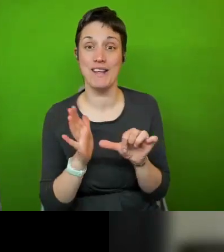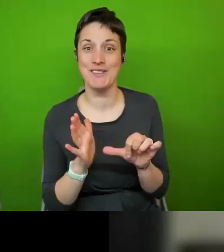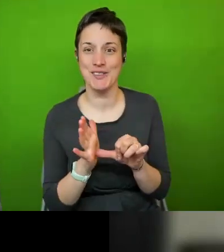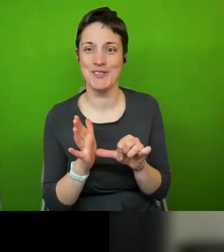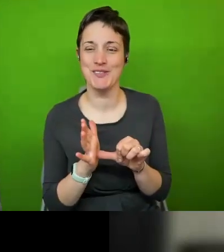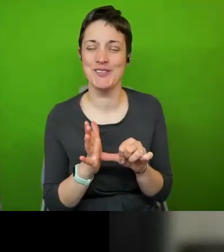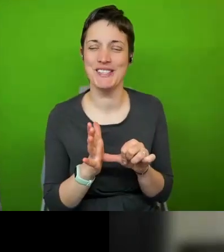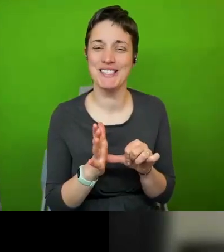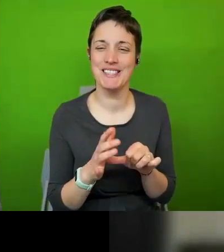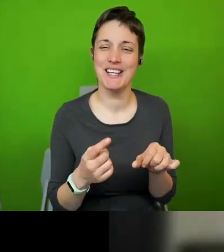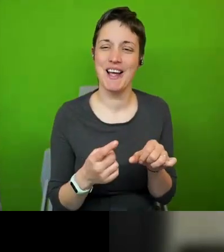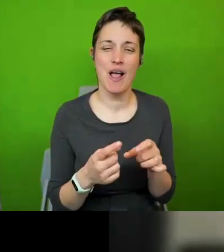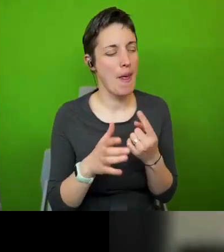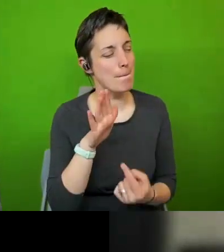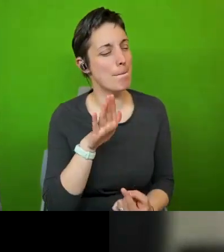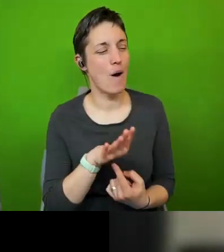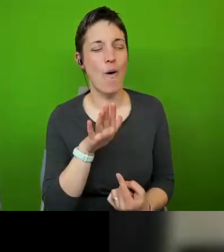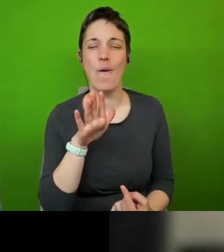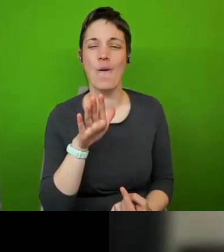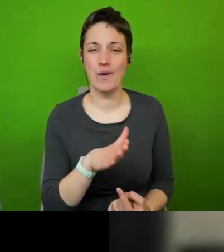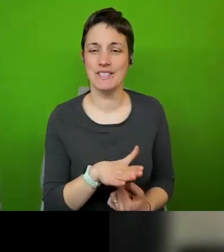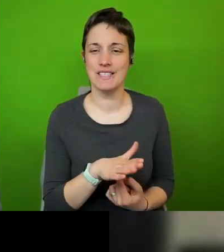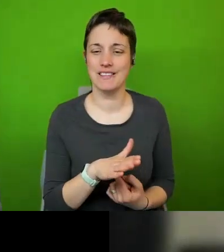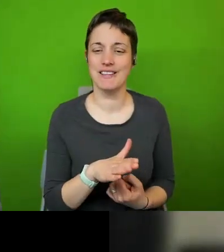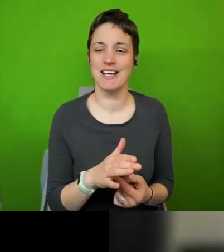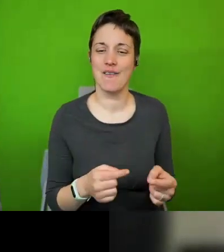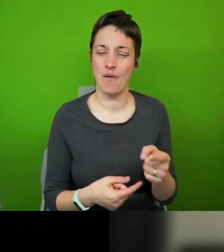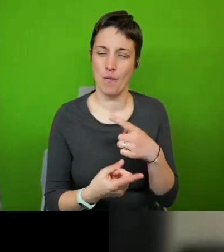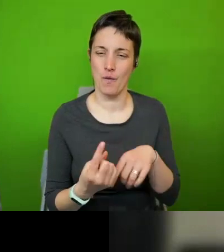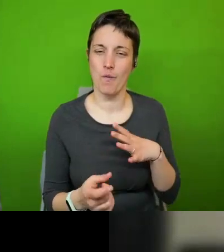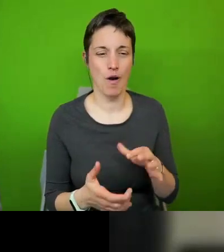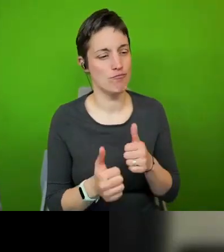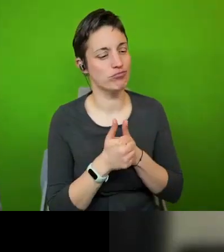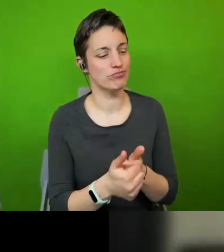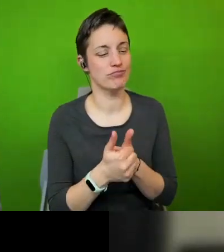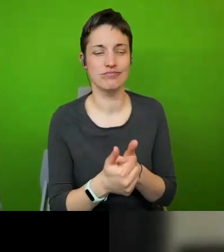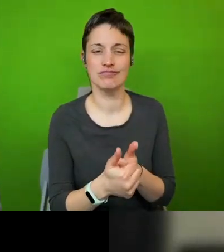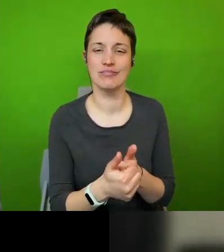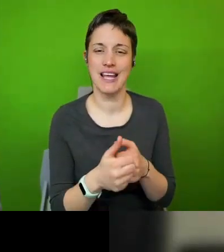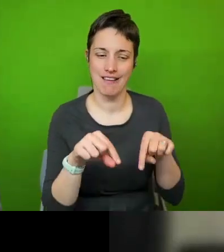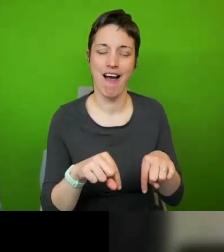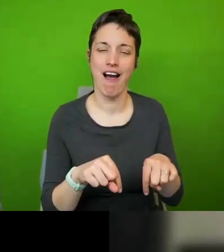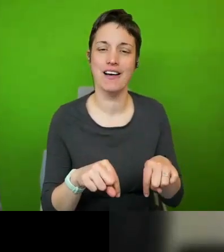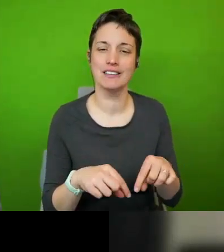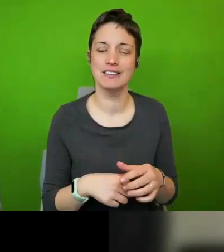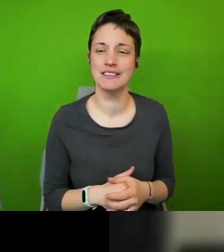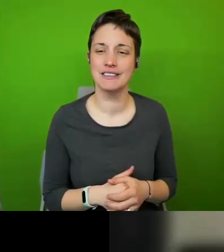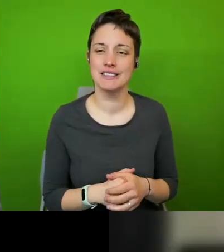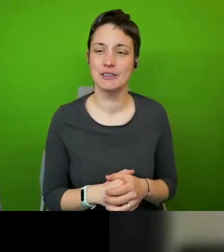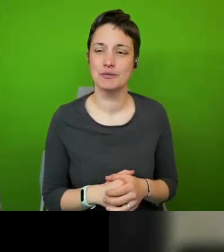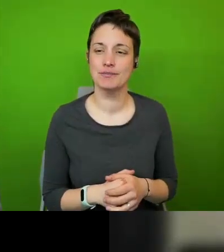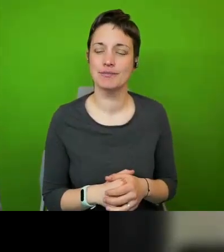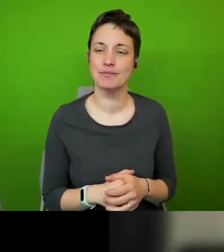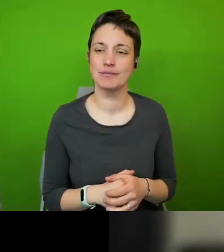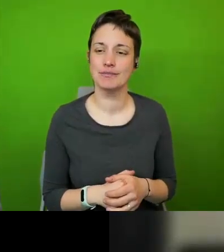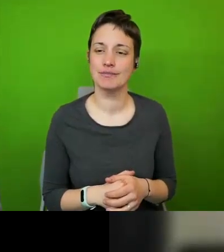um are really important and ones which we want to promote here uh in terms of of york and